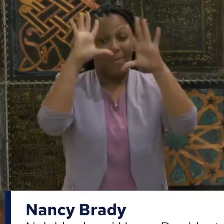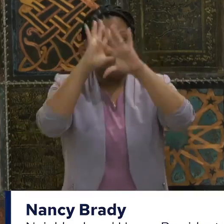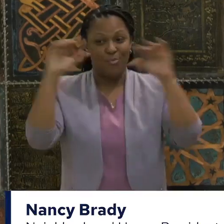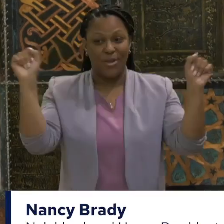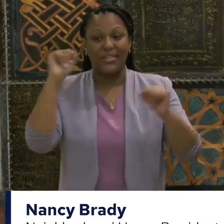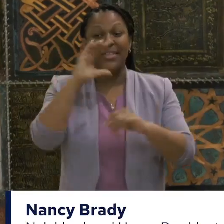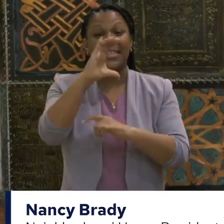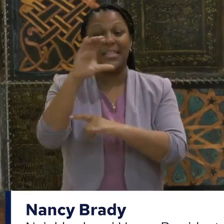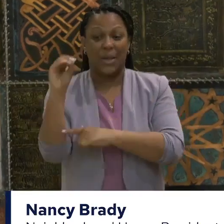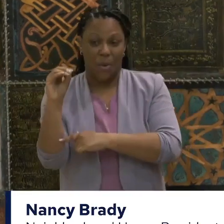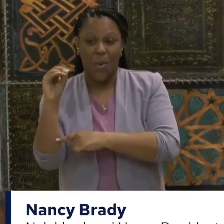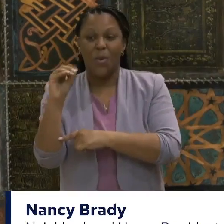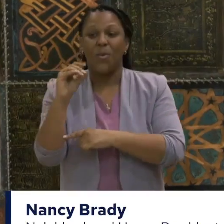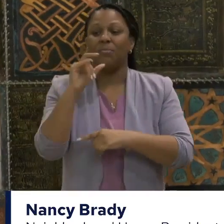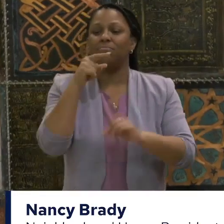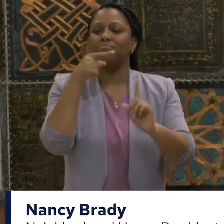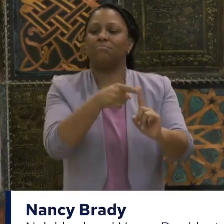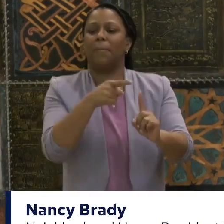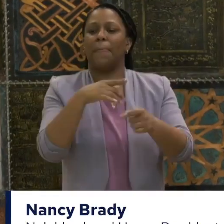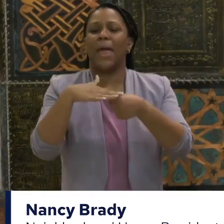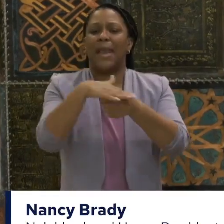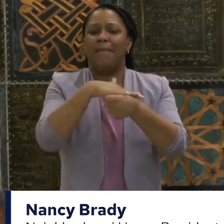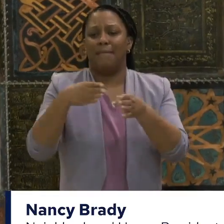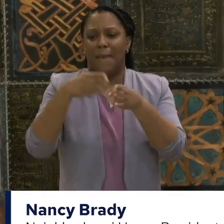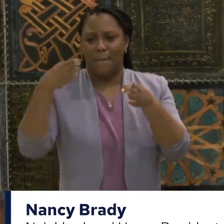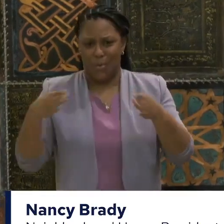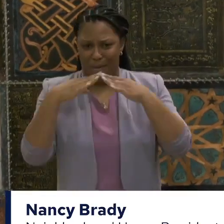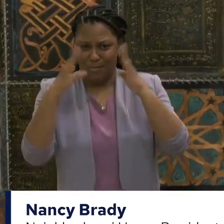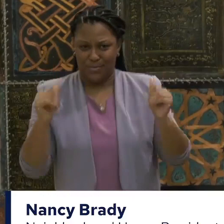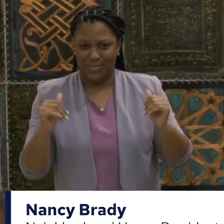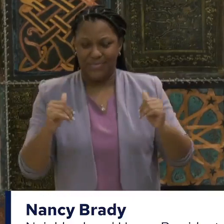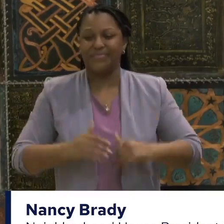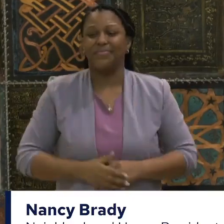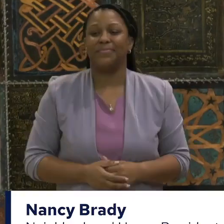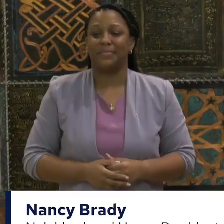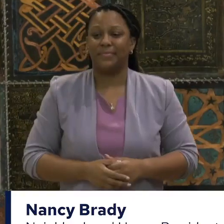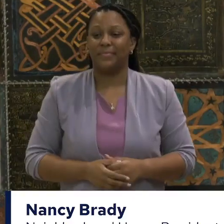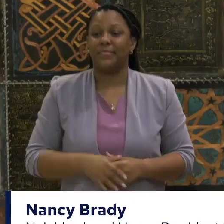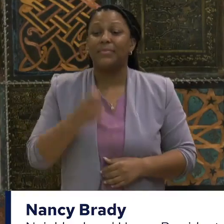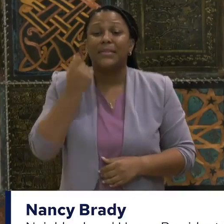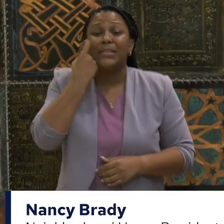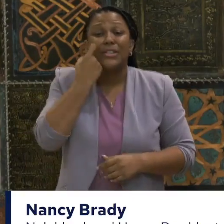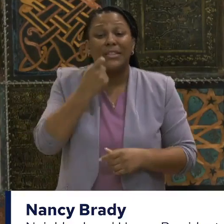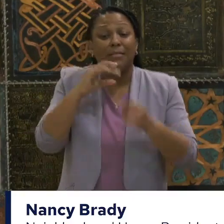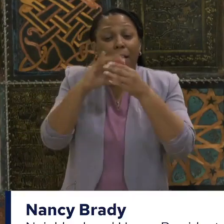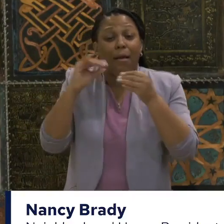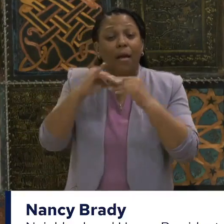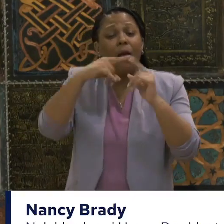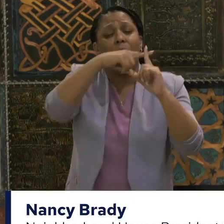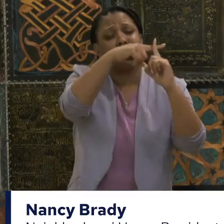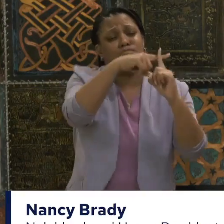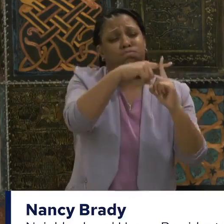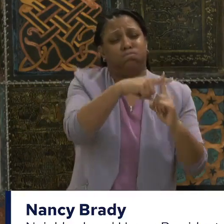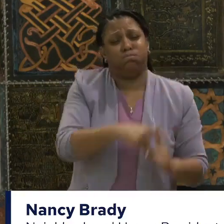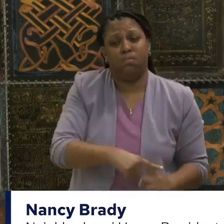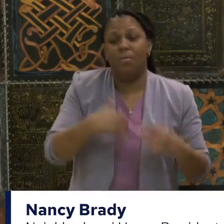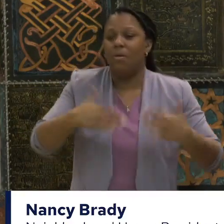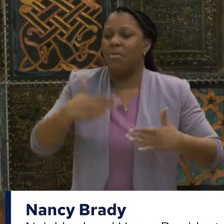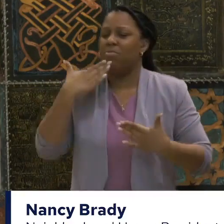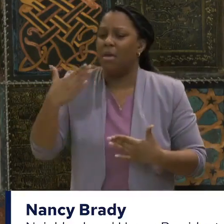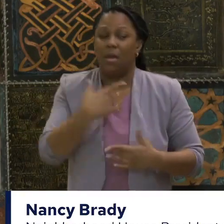to our chair here for her really warm comments. We had a great time working together back in the day.